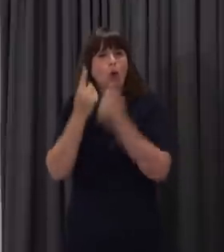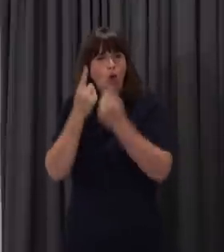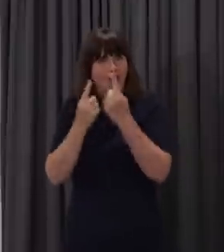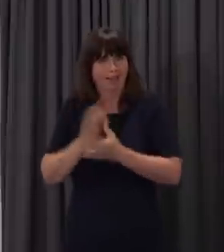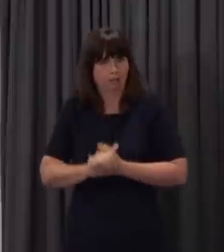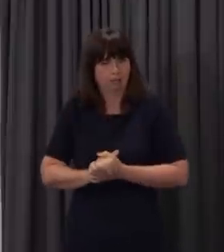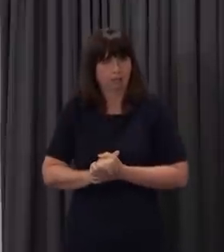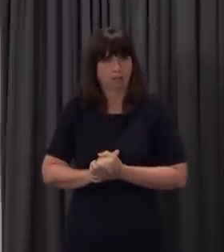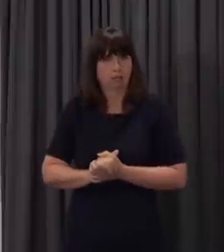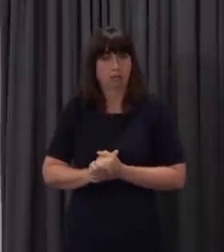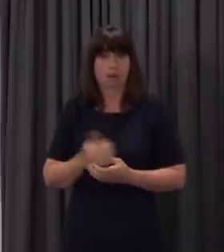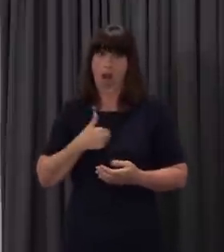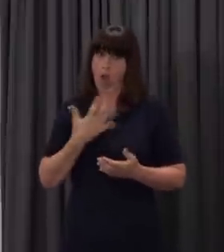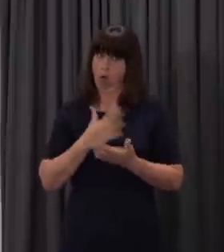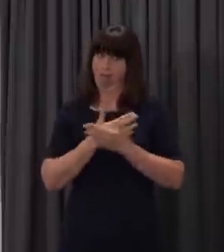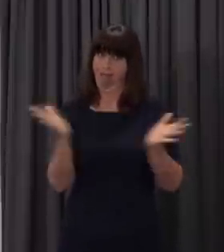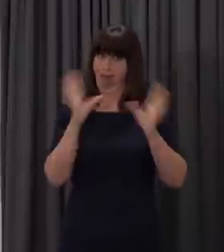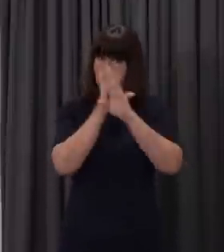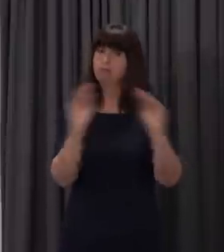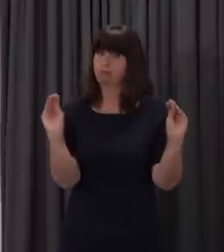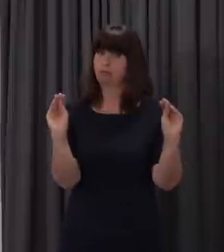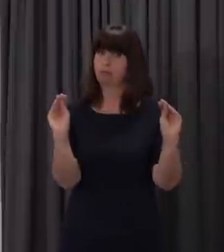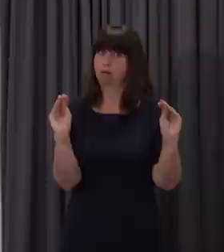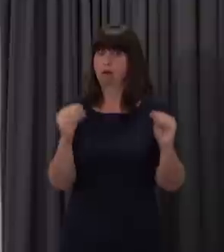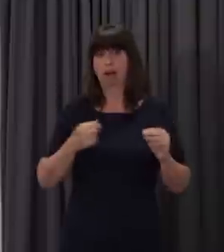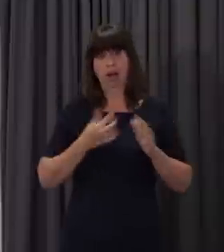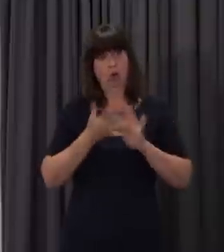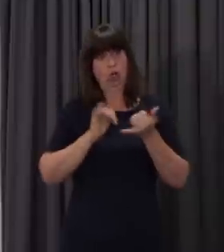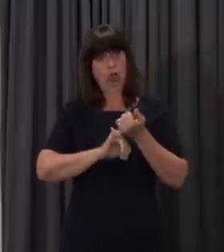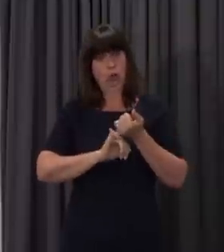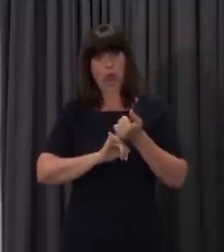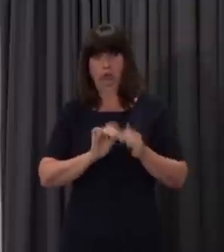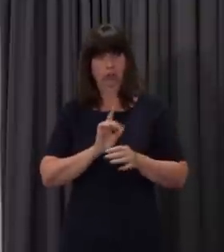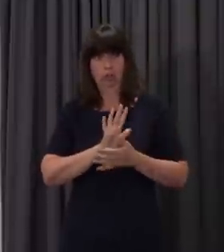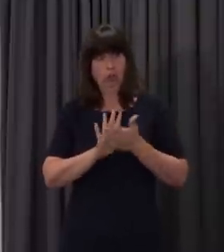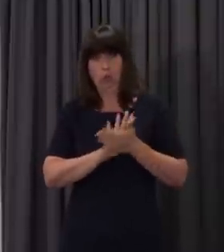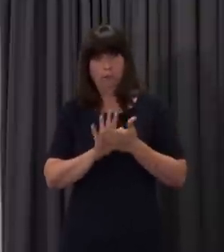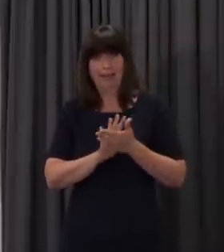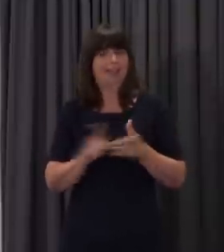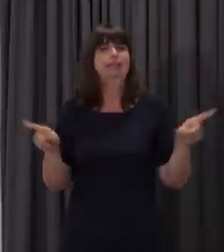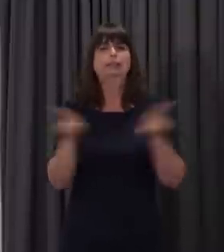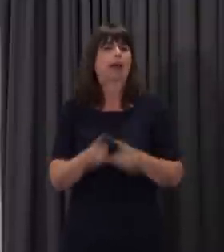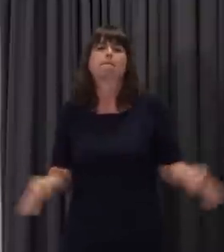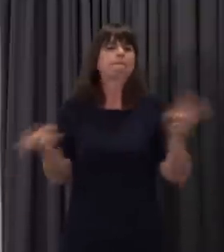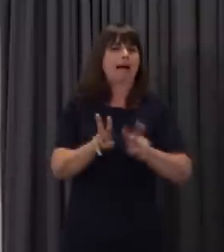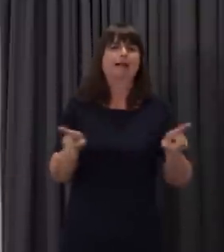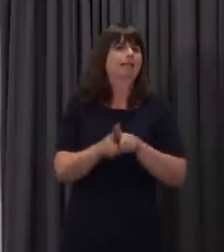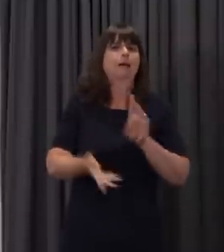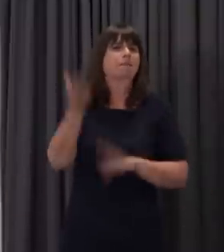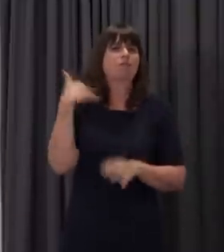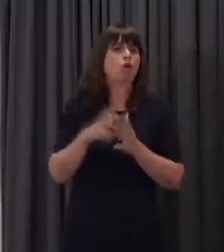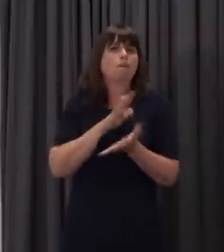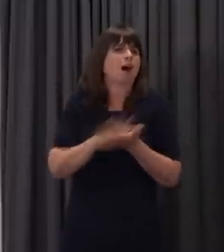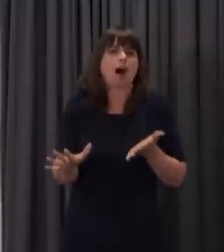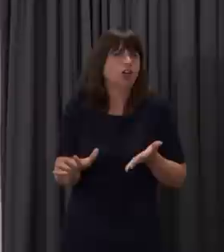to make it absolutely clear what we're saying today is not a return to how schools operated on March the